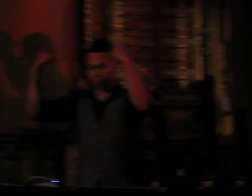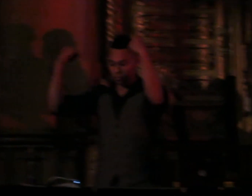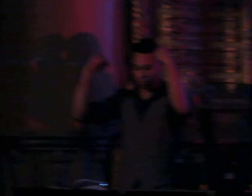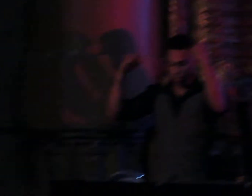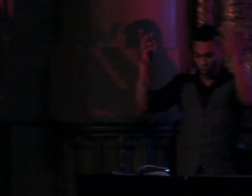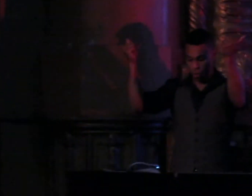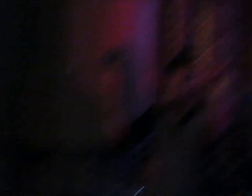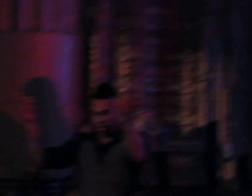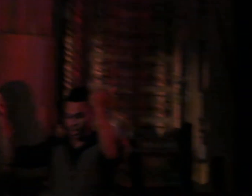Woooo!